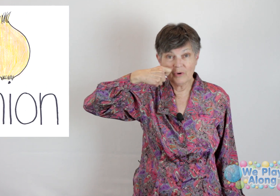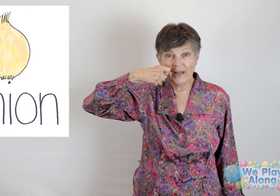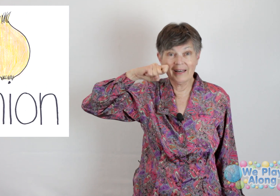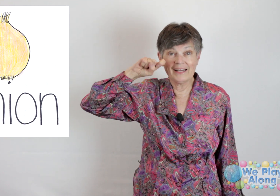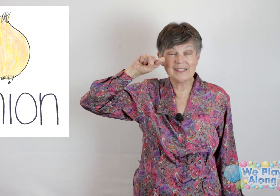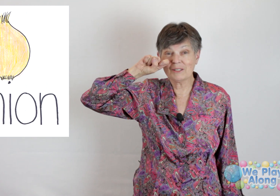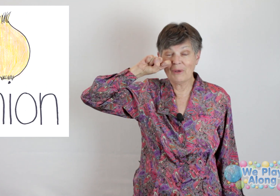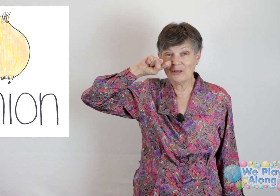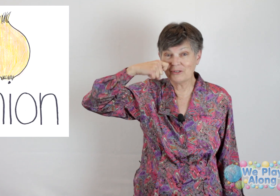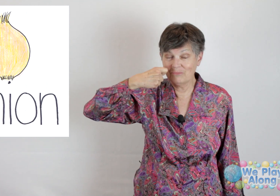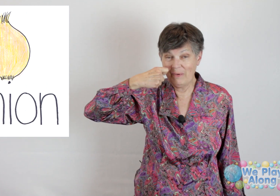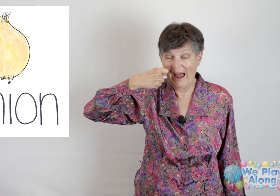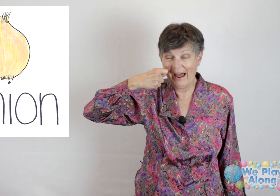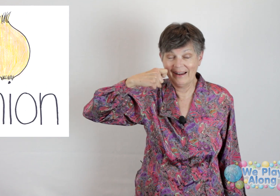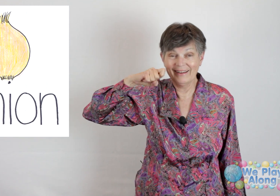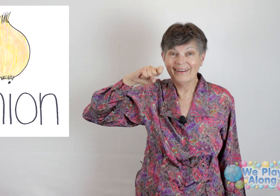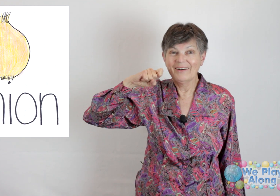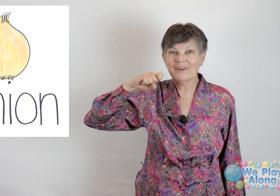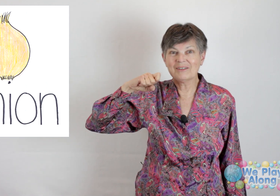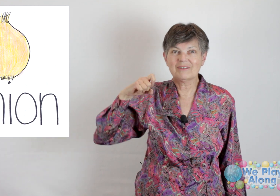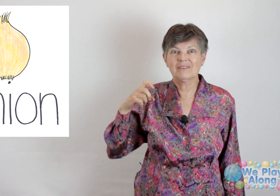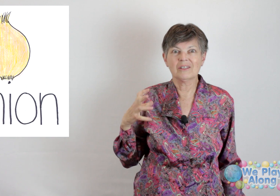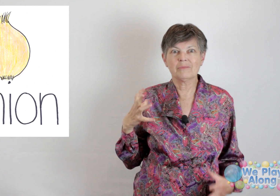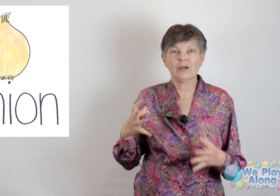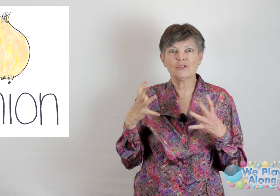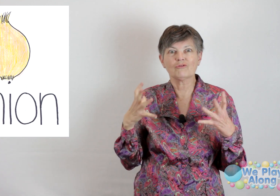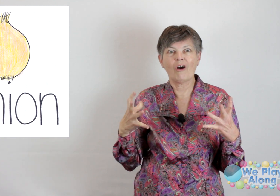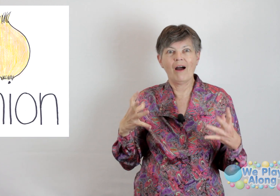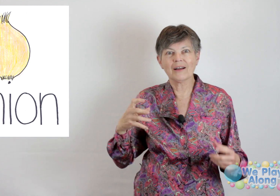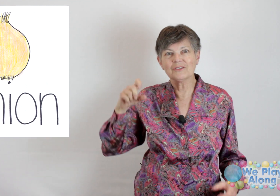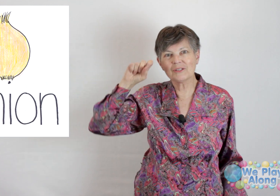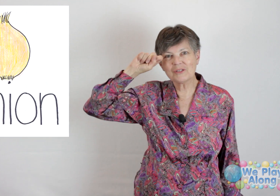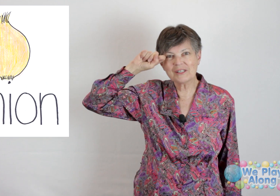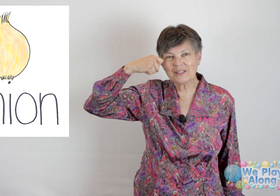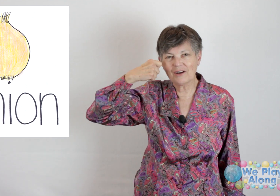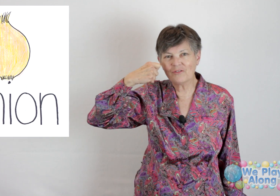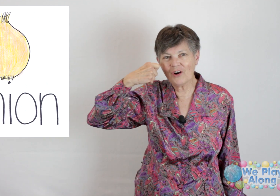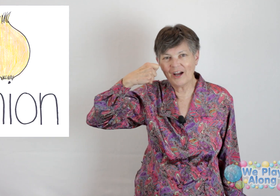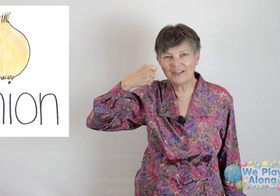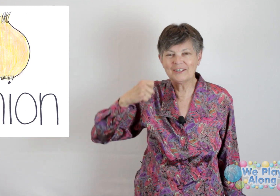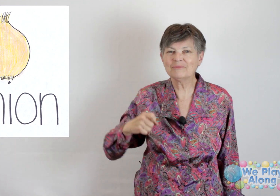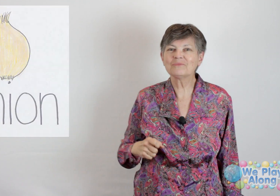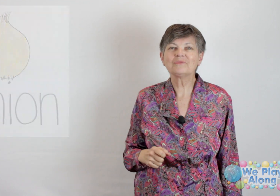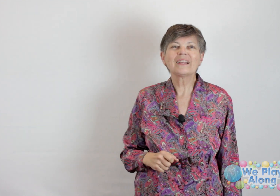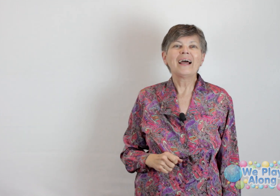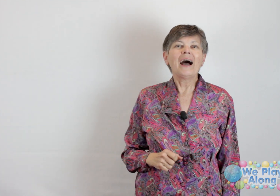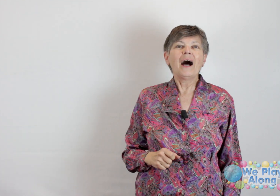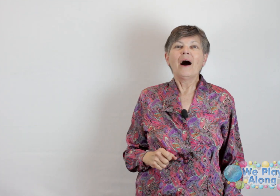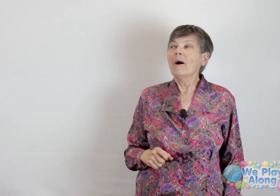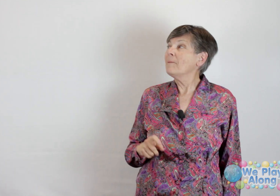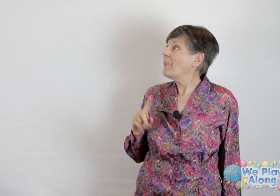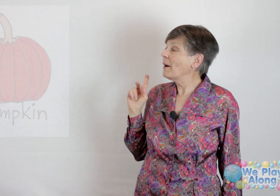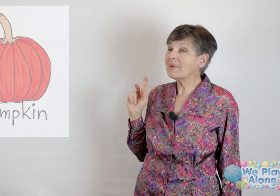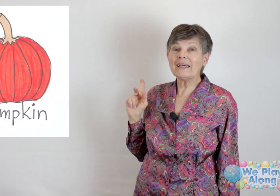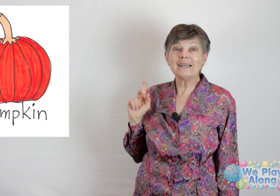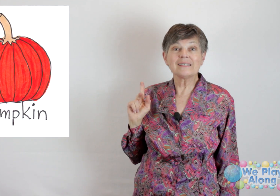run because it smells bad or it just smells strong. So this is a sign for onion. Pumpkins.